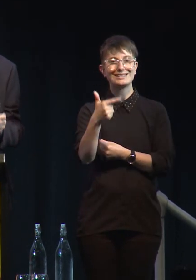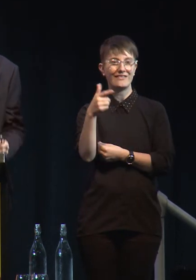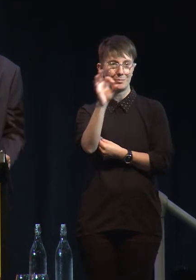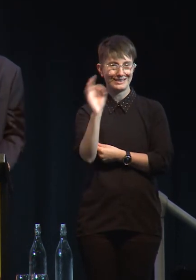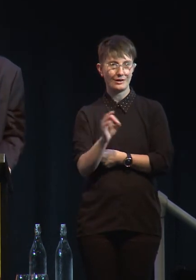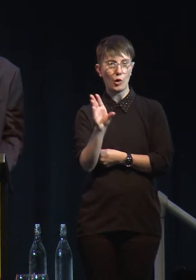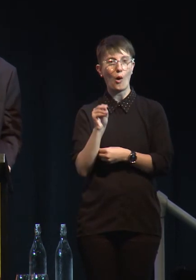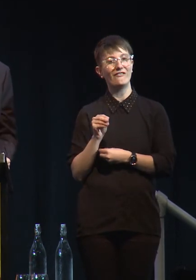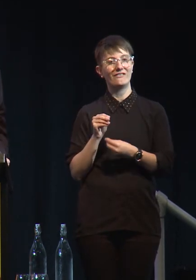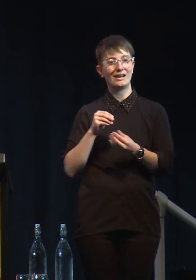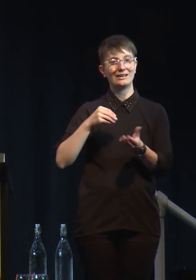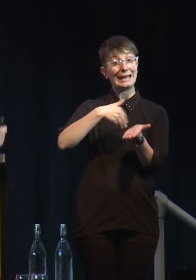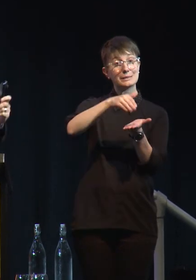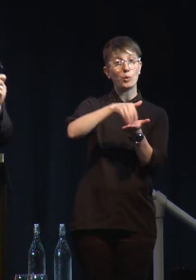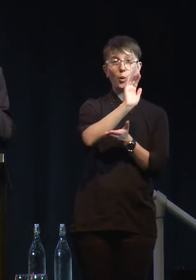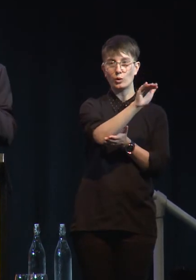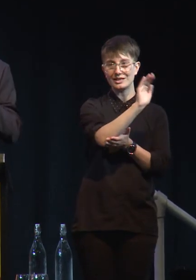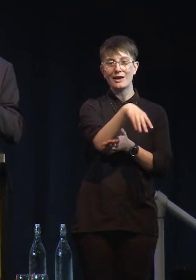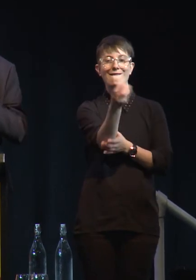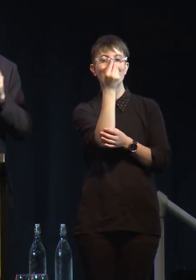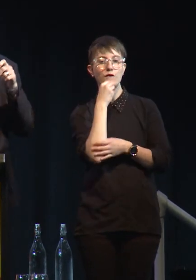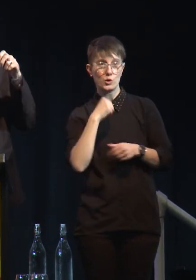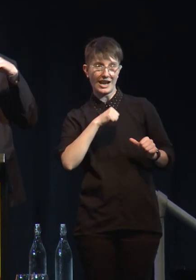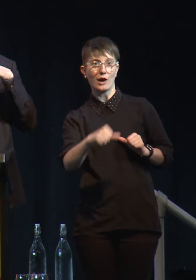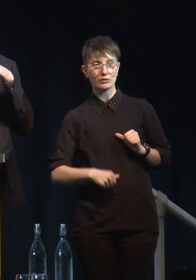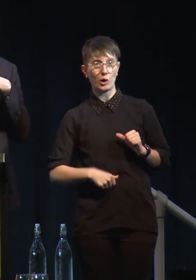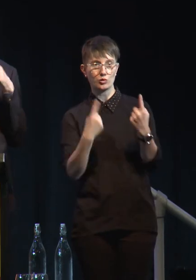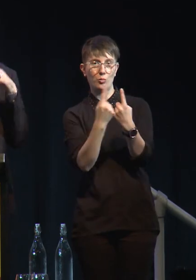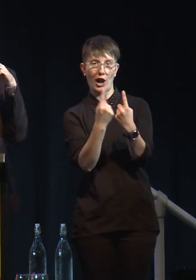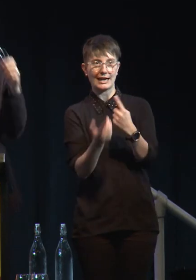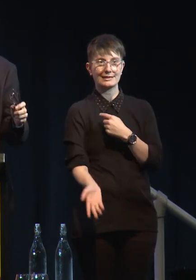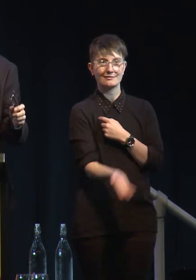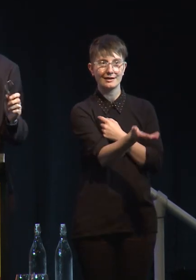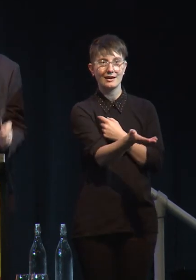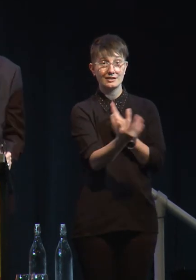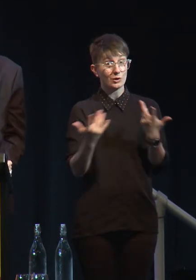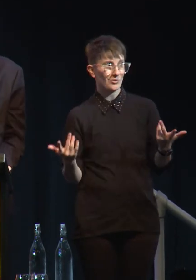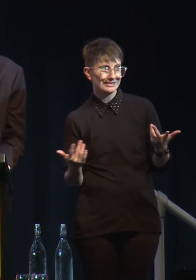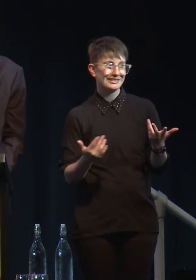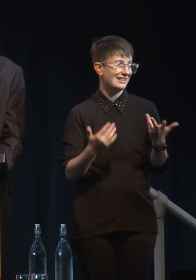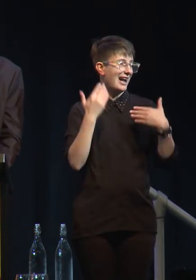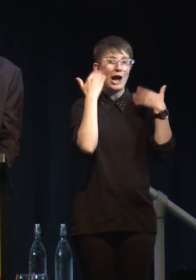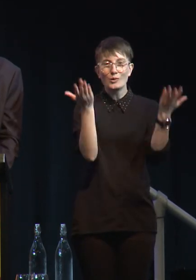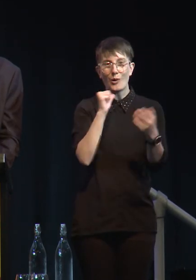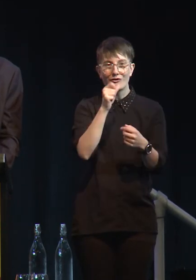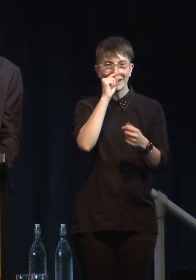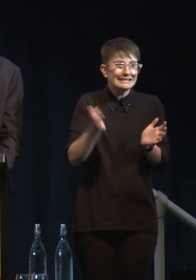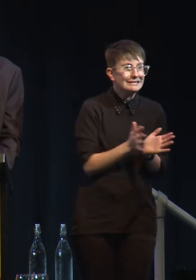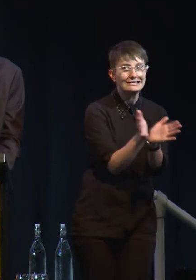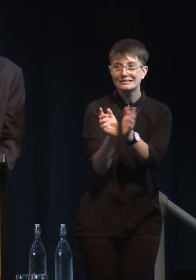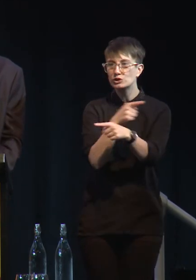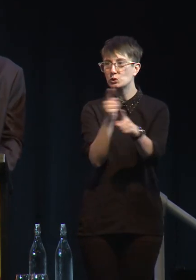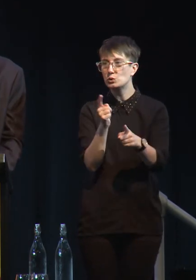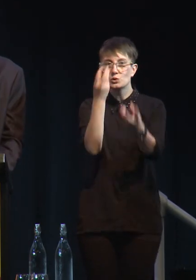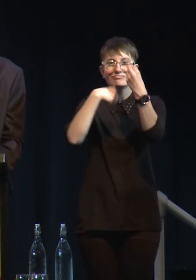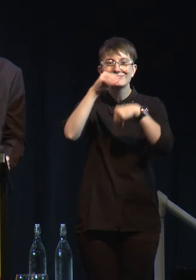food and agricultural products. Well, whether we can talk you guys into eating plant-based or more plant-based here